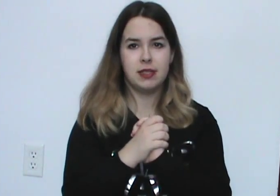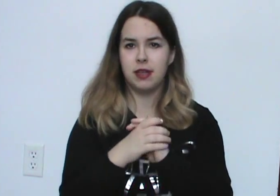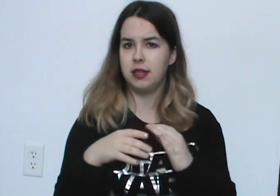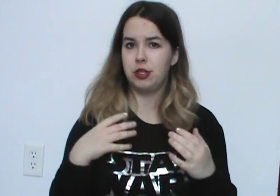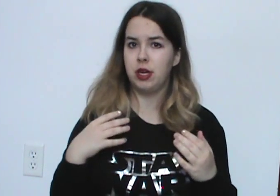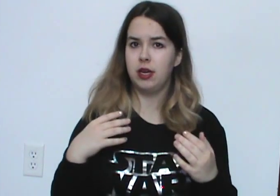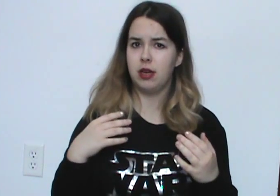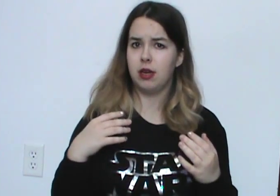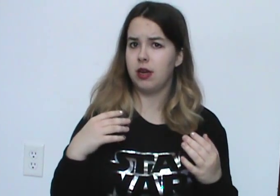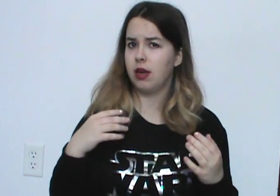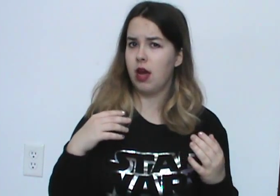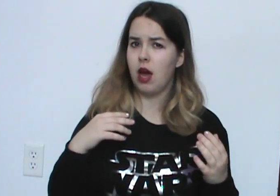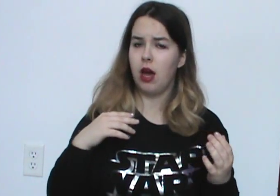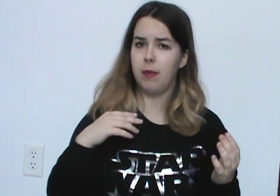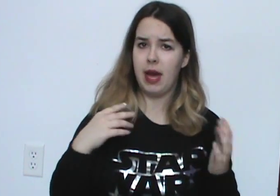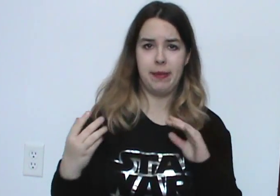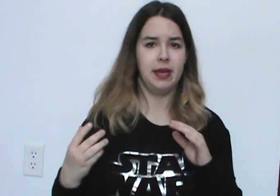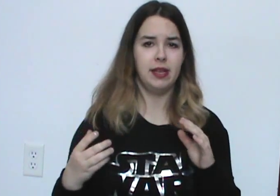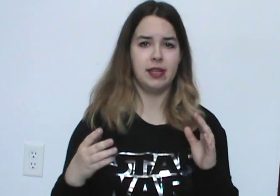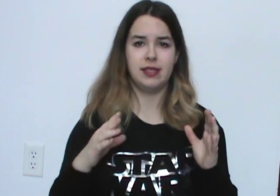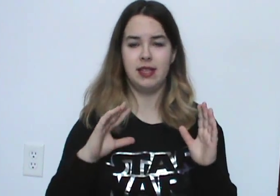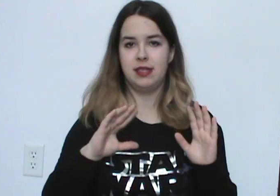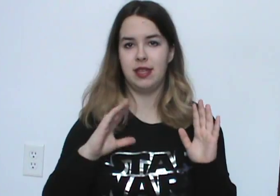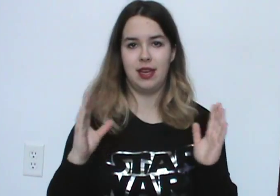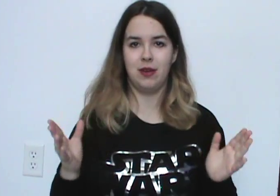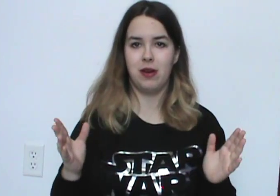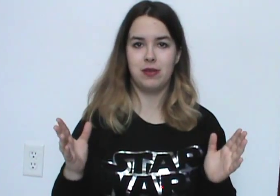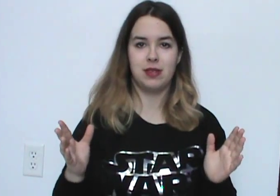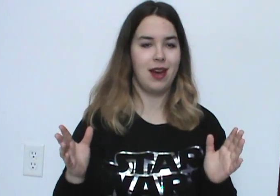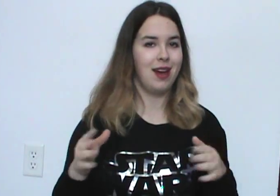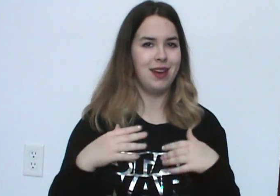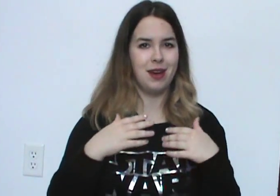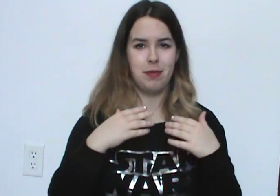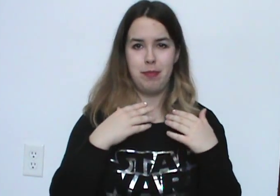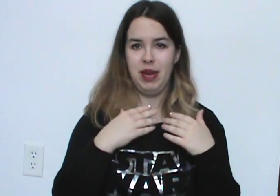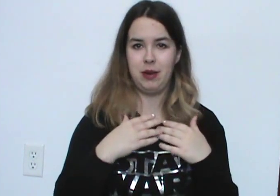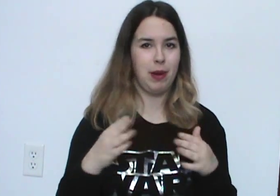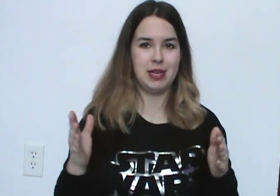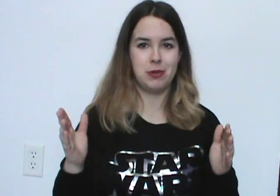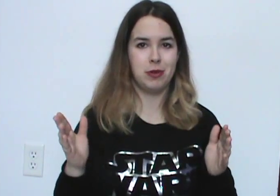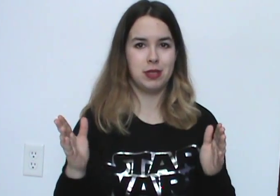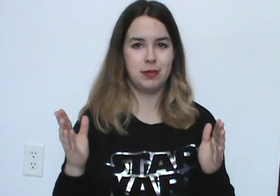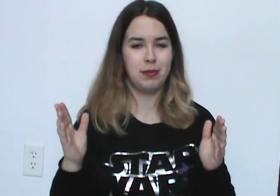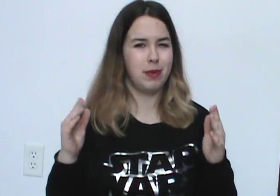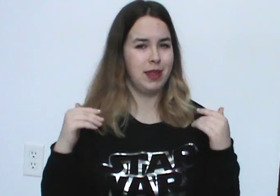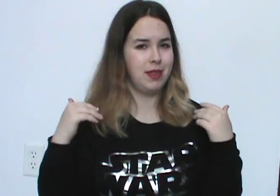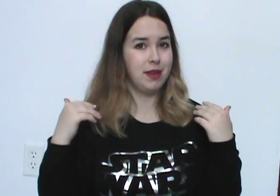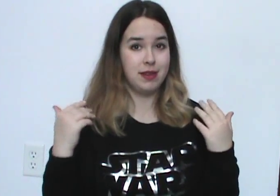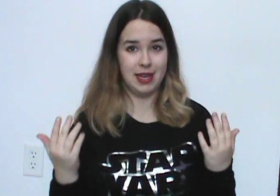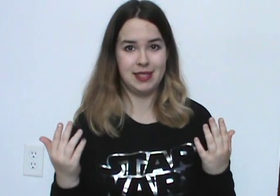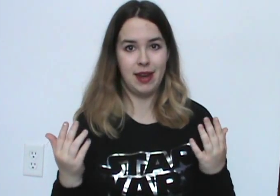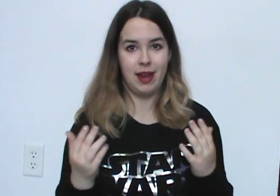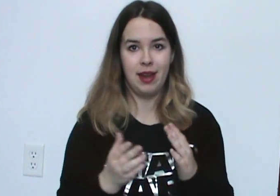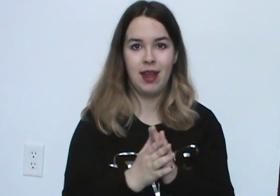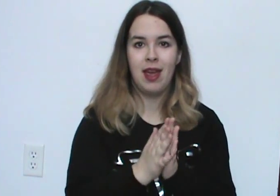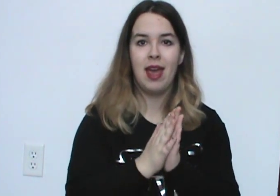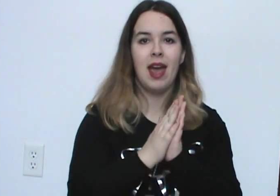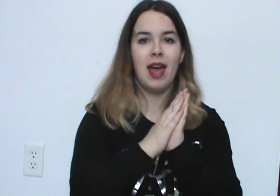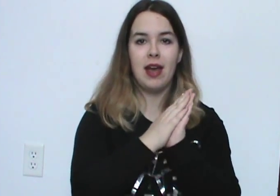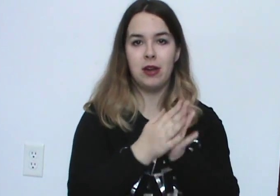collision happening. It sends the heroes on a big crash course with destiny. And